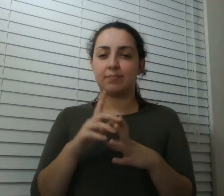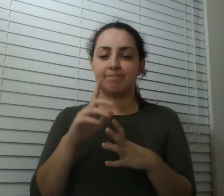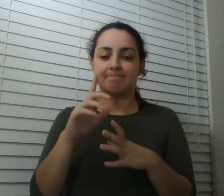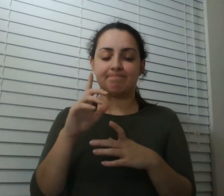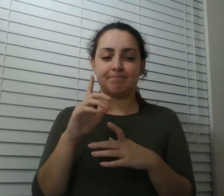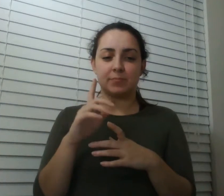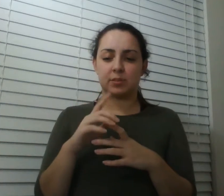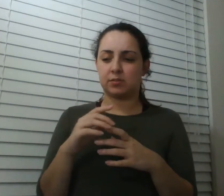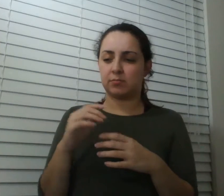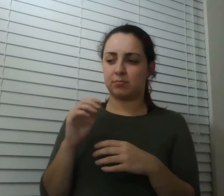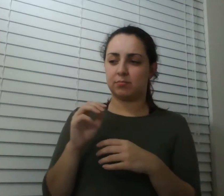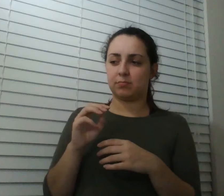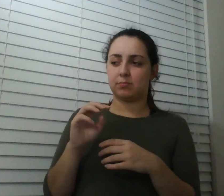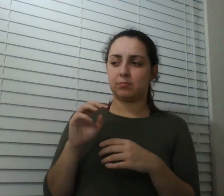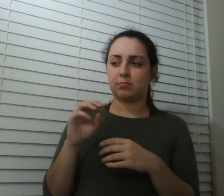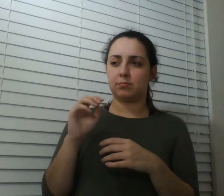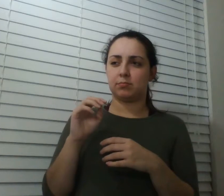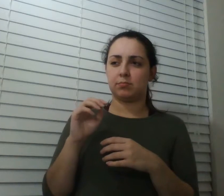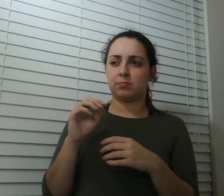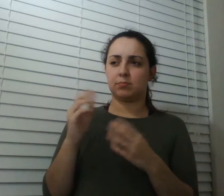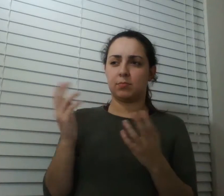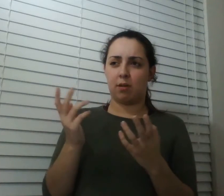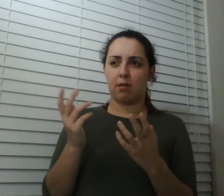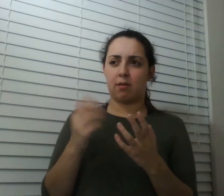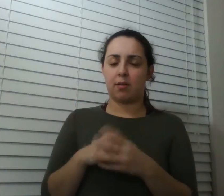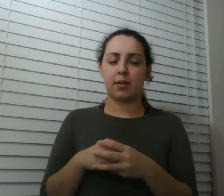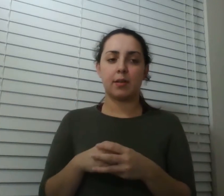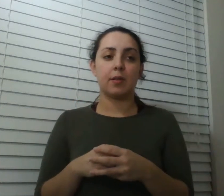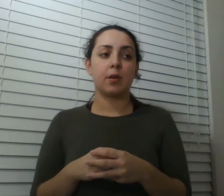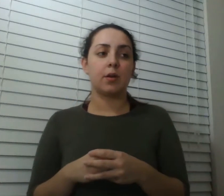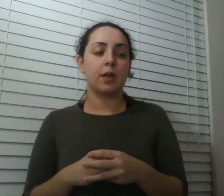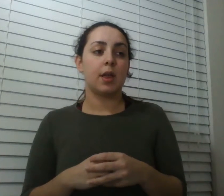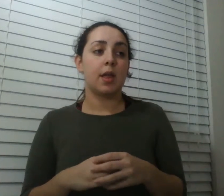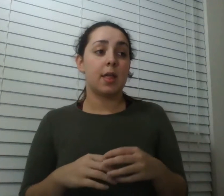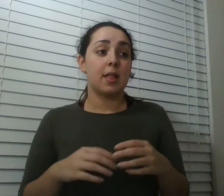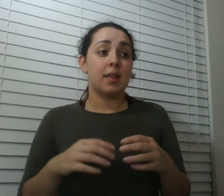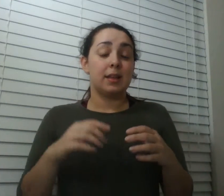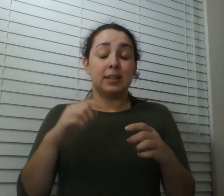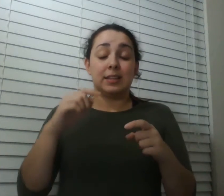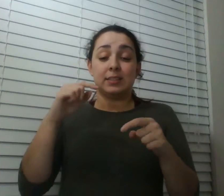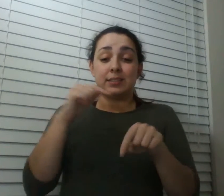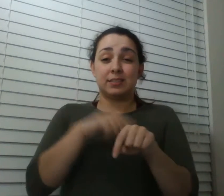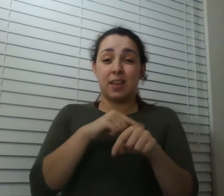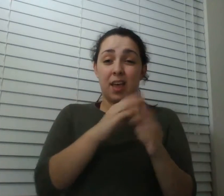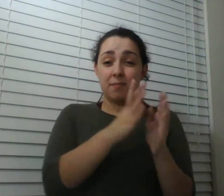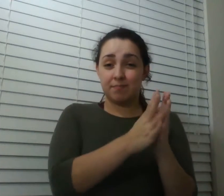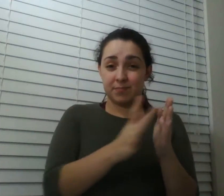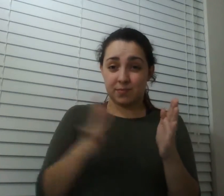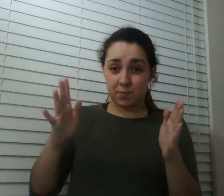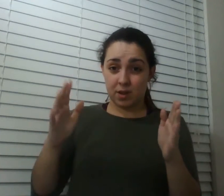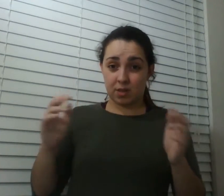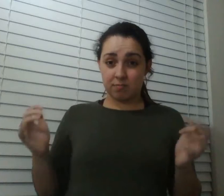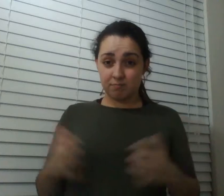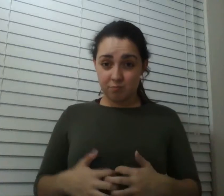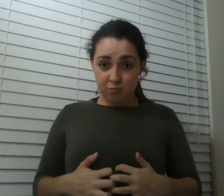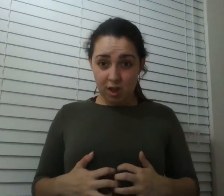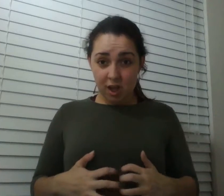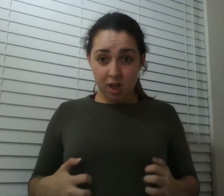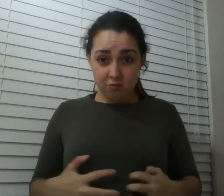tell us the amount of time between the contractions at any point in our labor we can tell you exactly